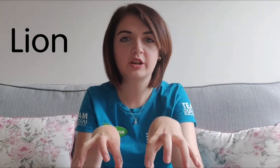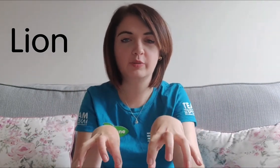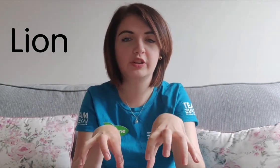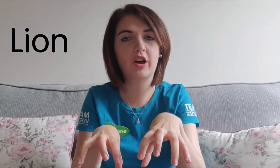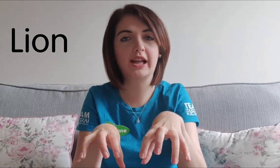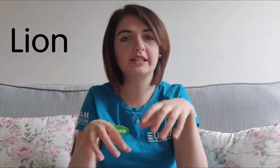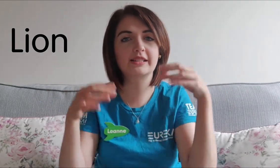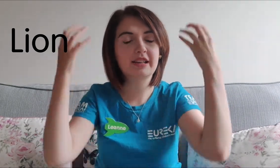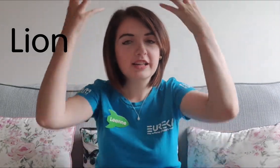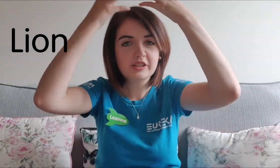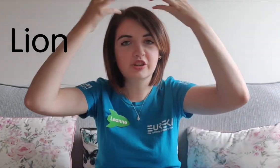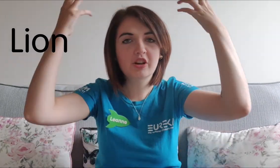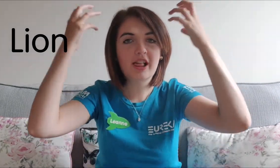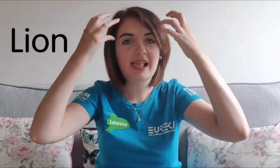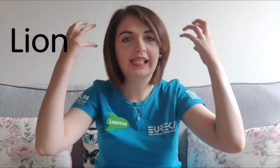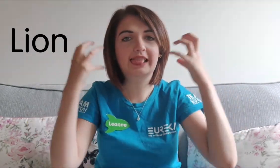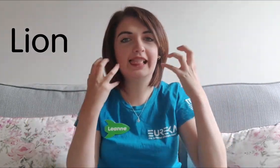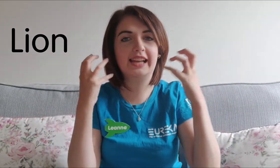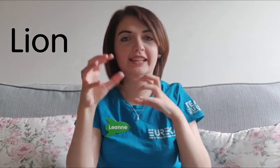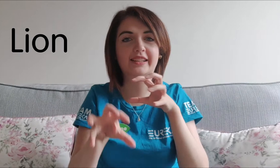with your hands so lion.